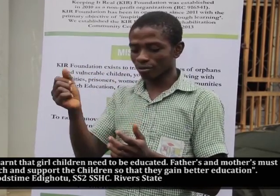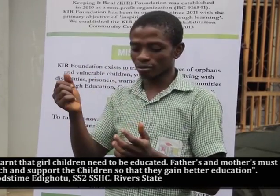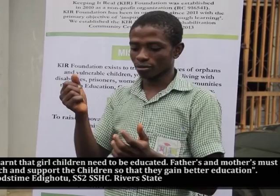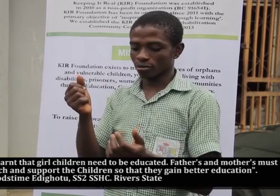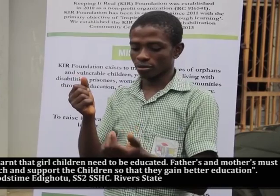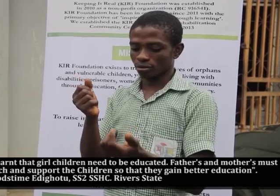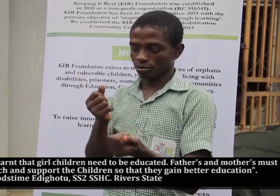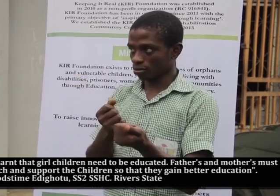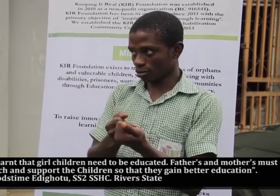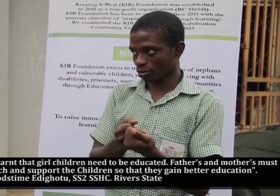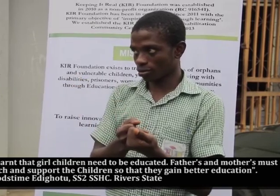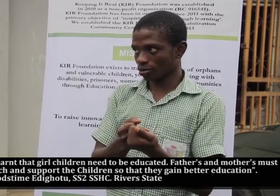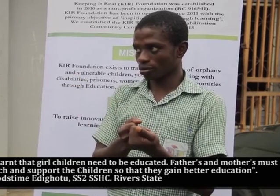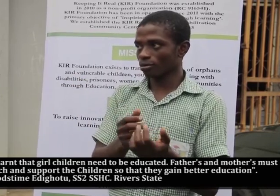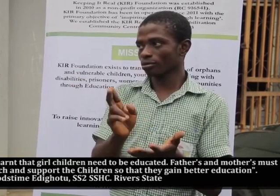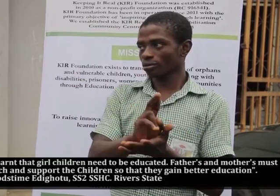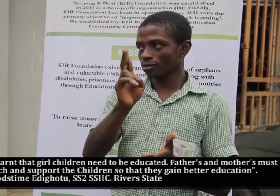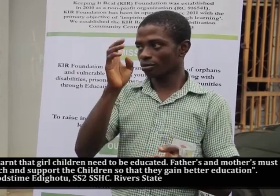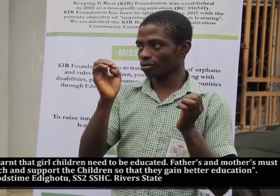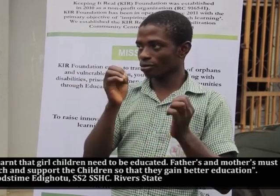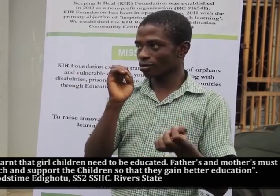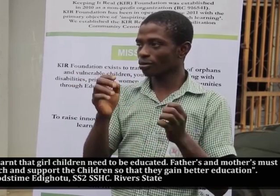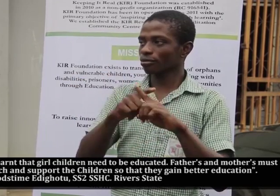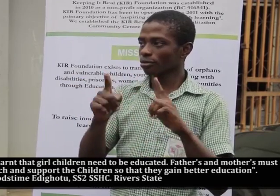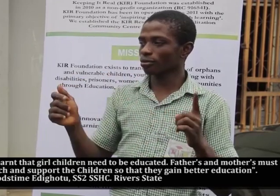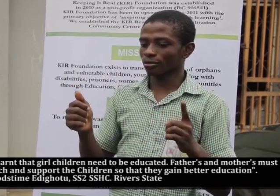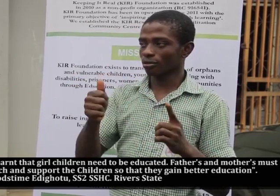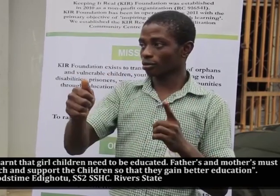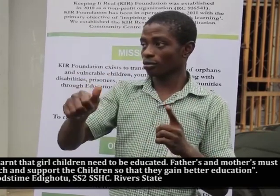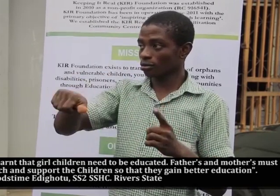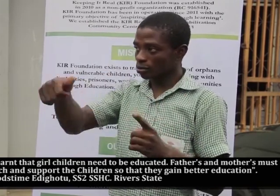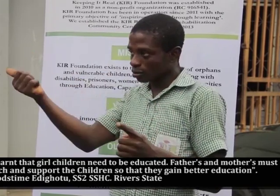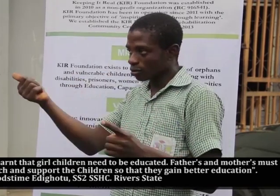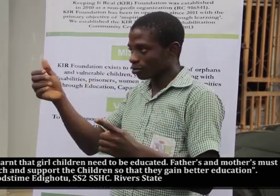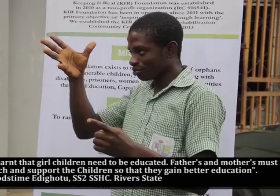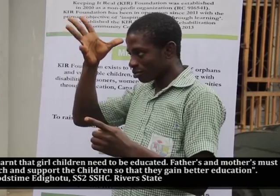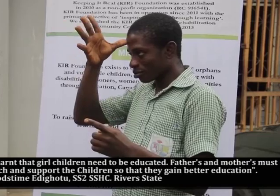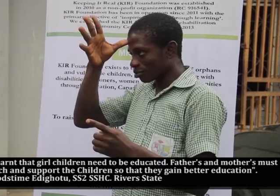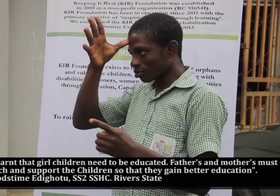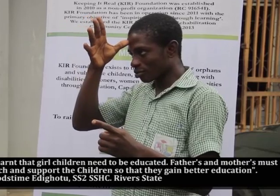mother must teach and support the children so that they gain better education.